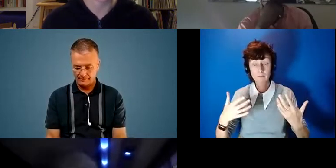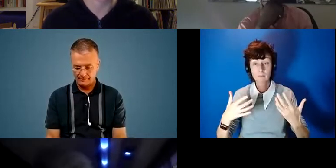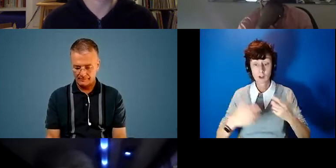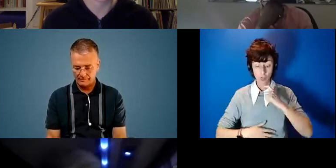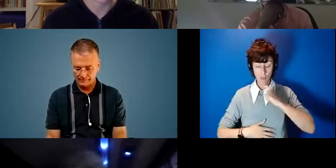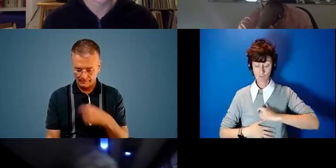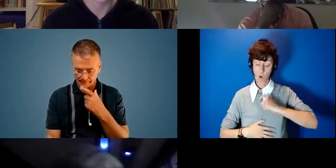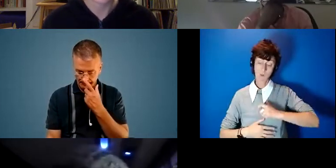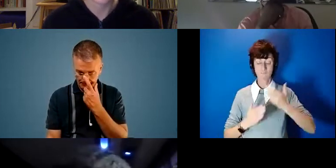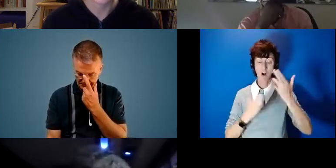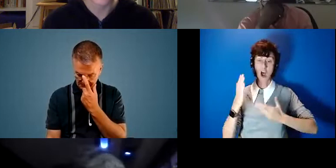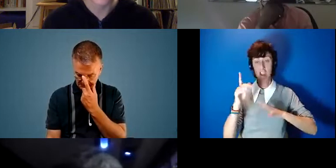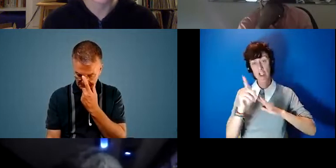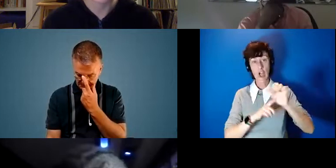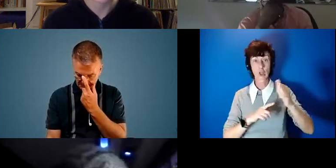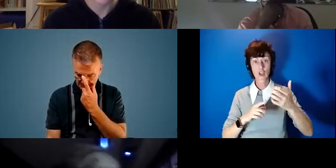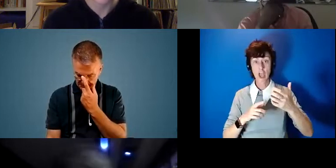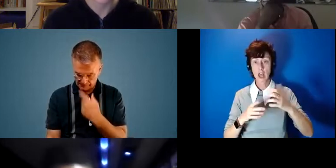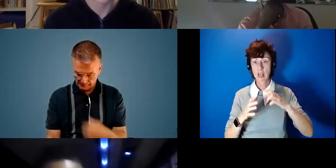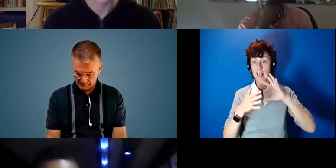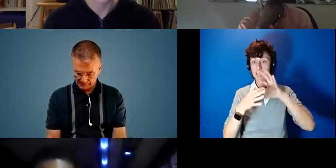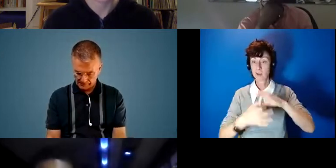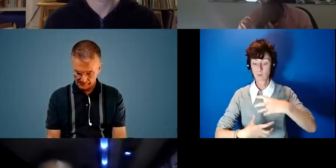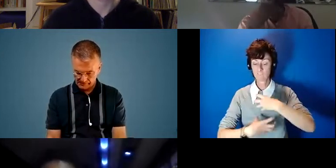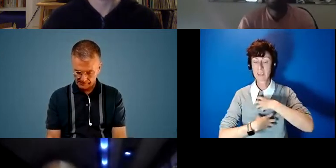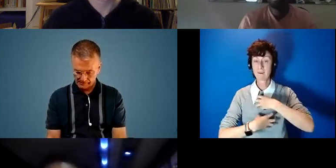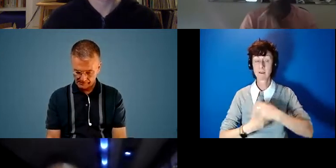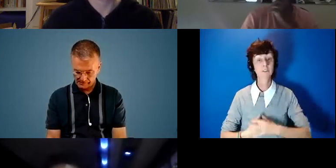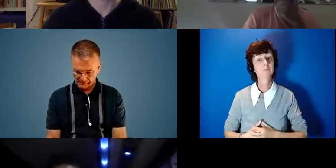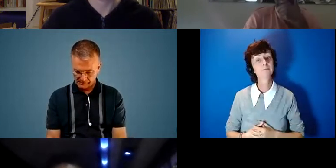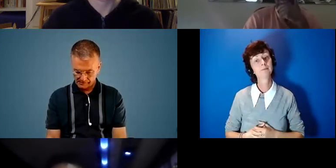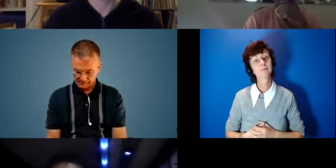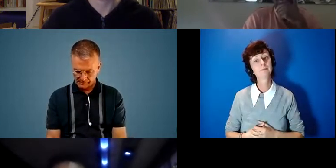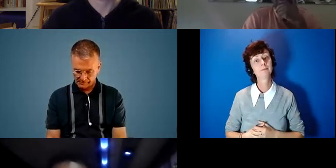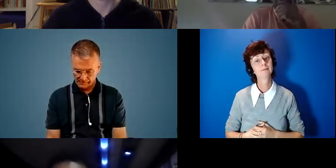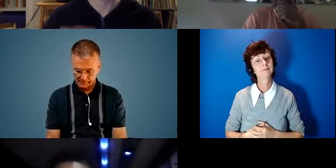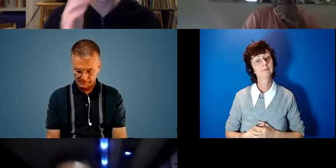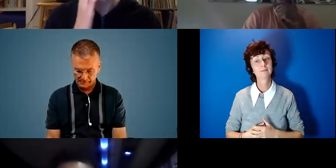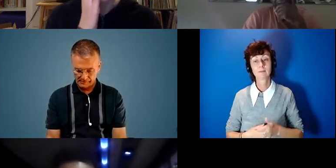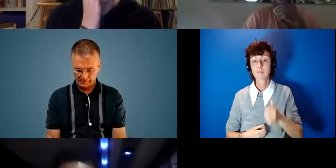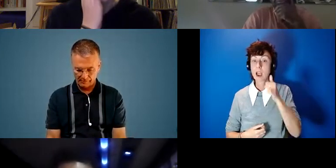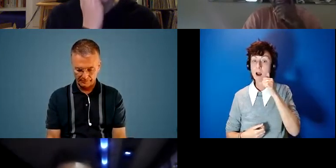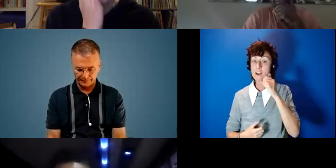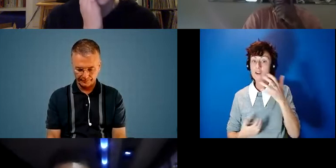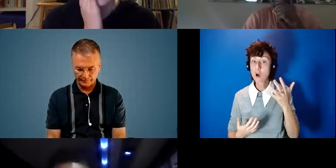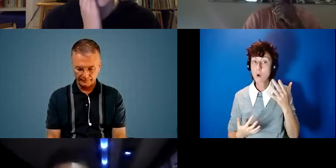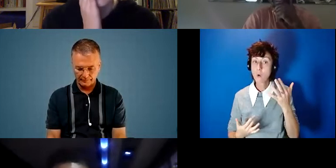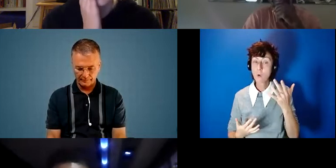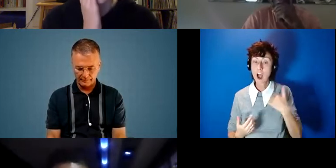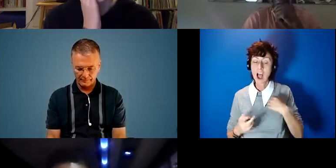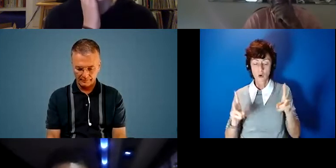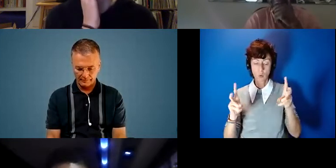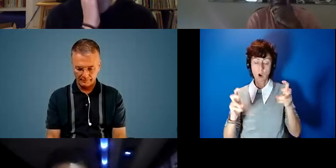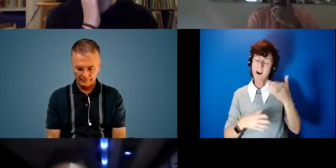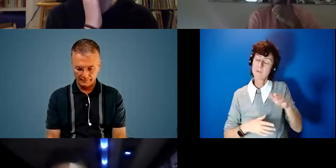arts and culture and kind of encountering fear um i know uh that uh quite that i've been thinking about